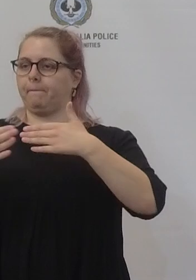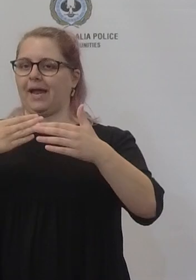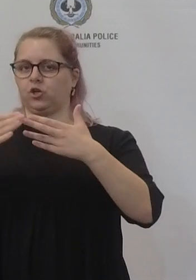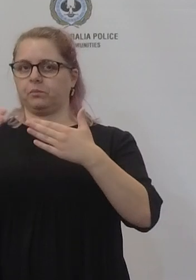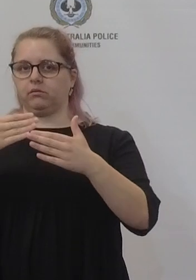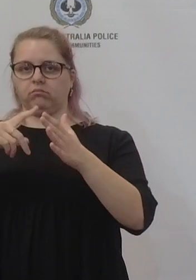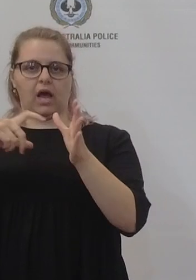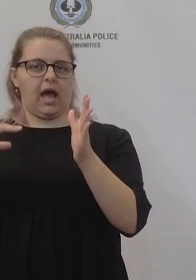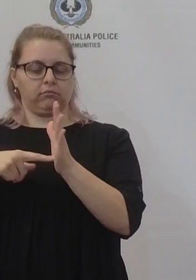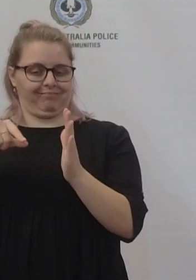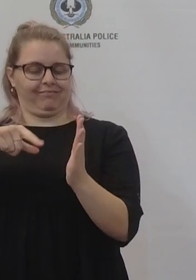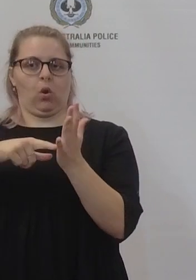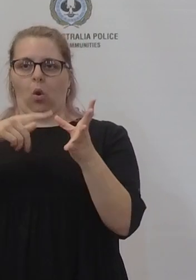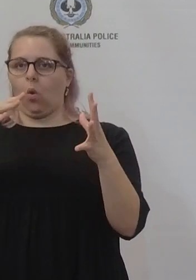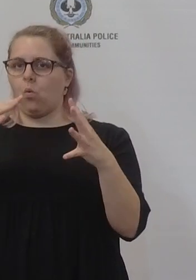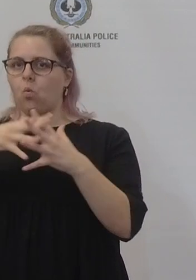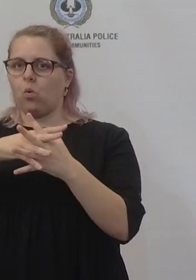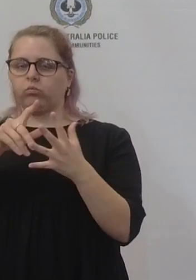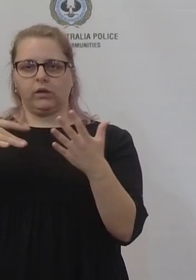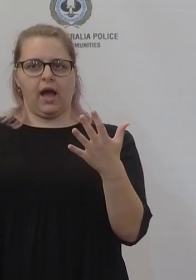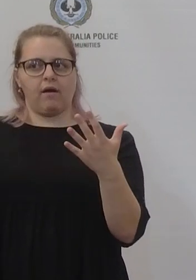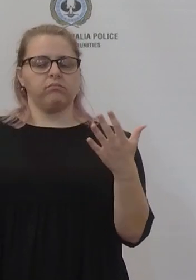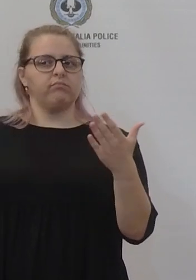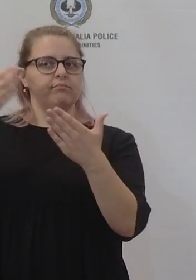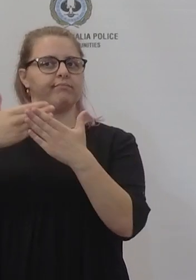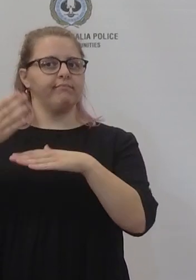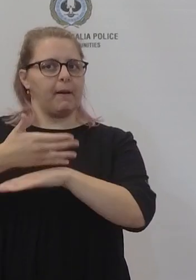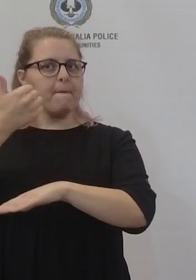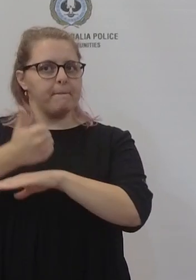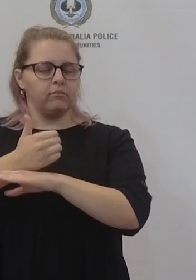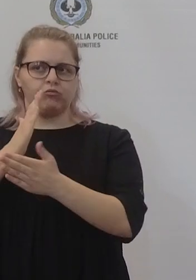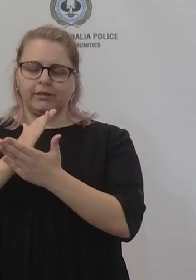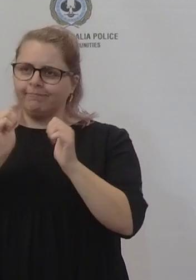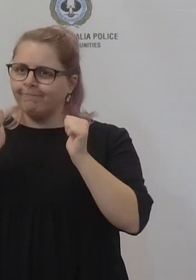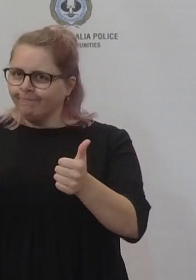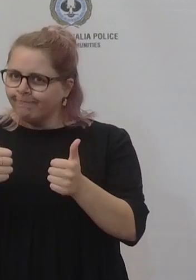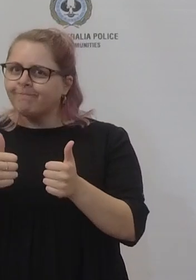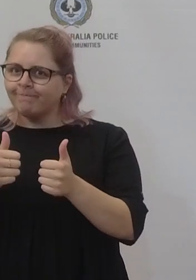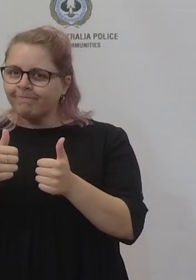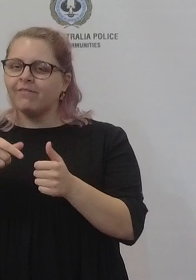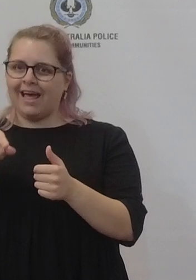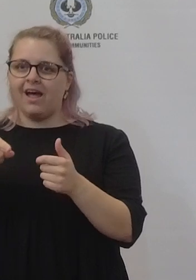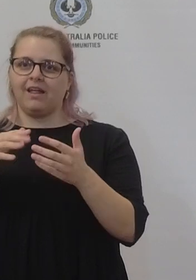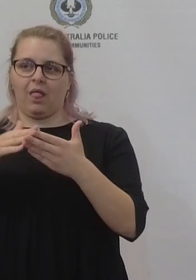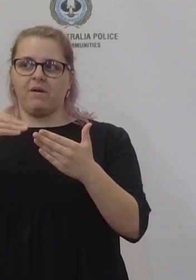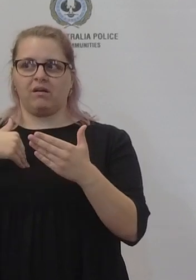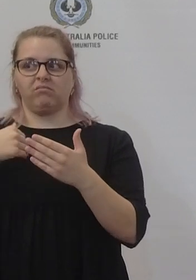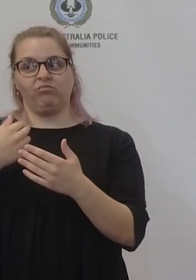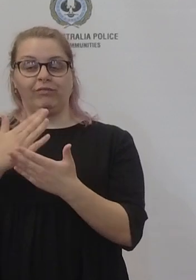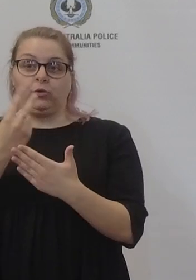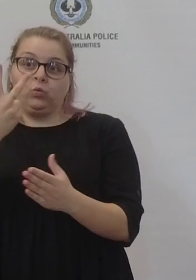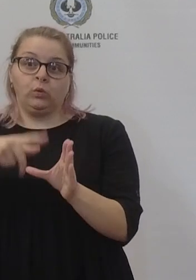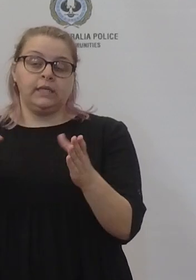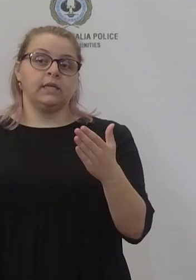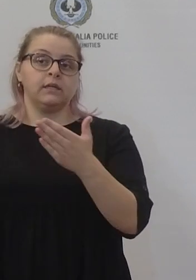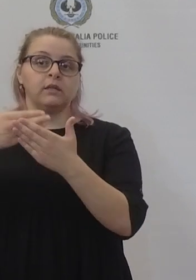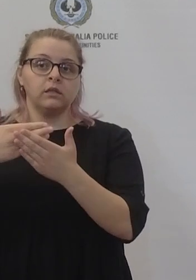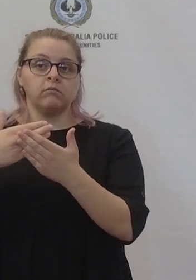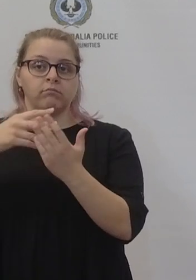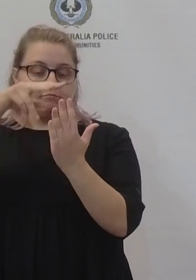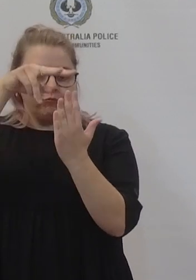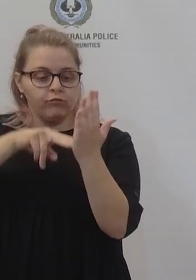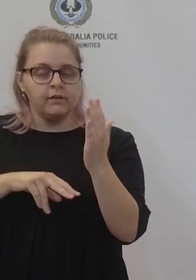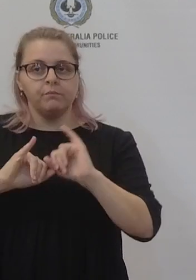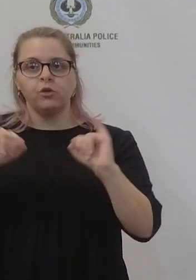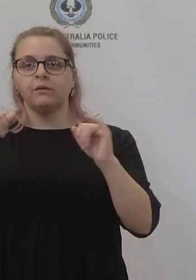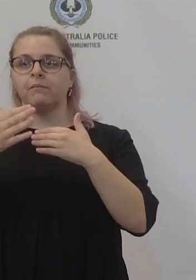absolutely um it's been really been fantastic and worked very well in our state over the two years of the pandemic but going